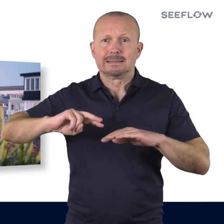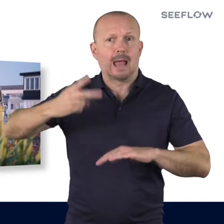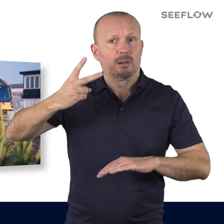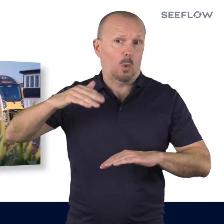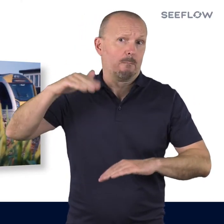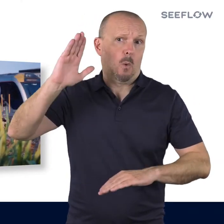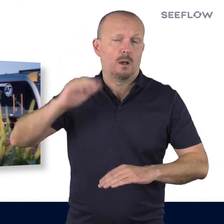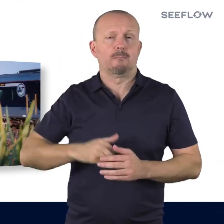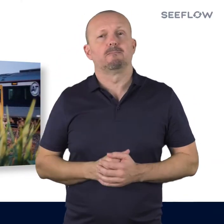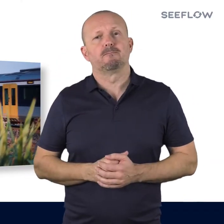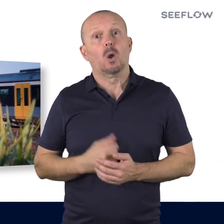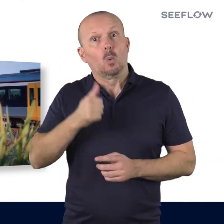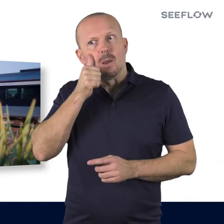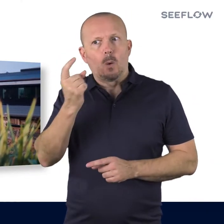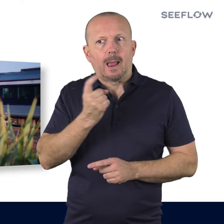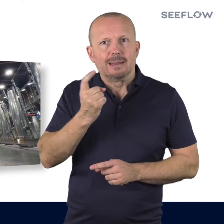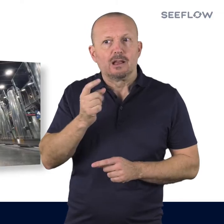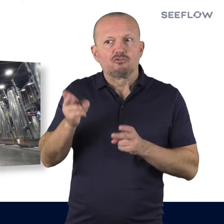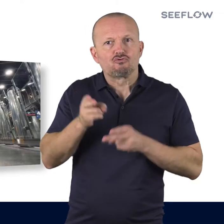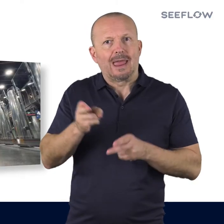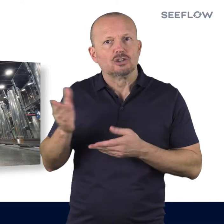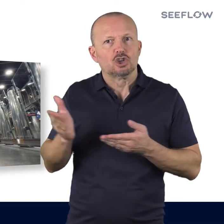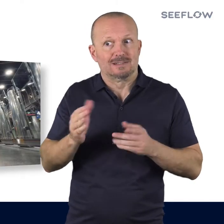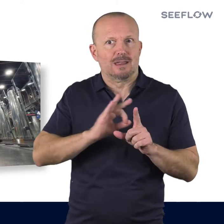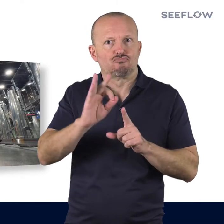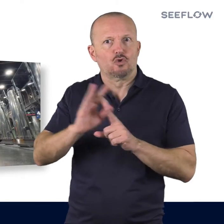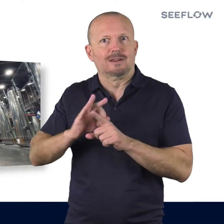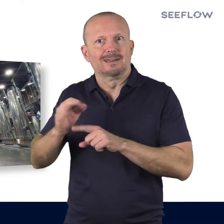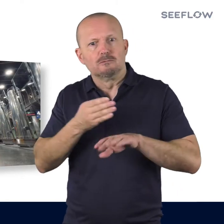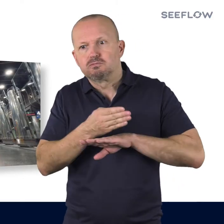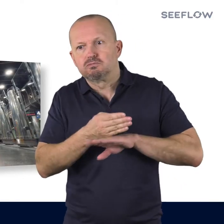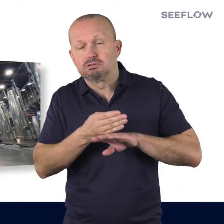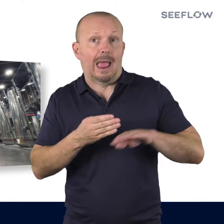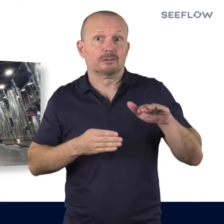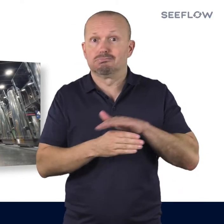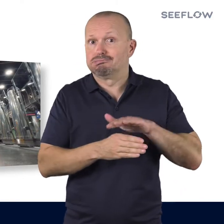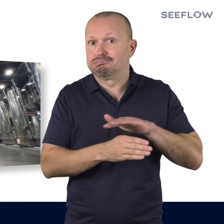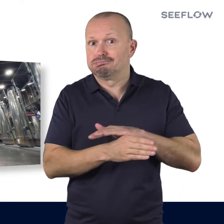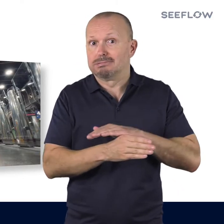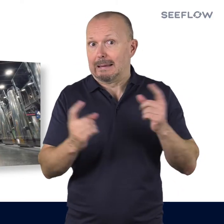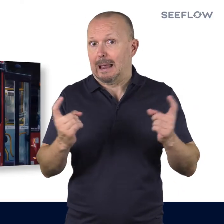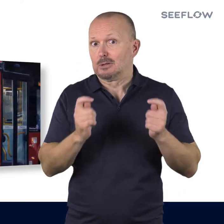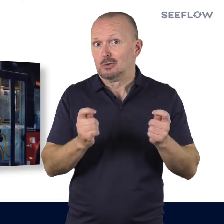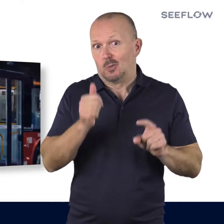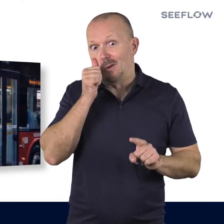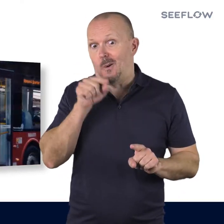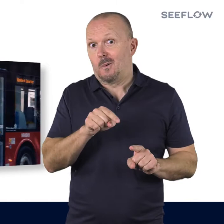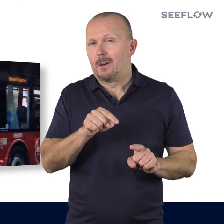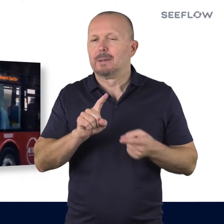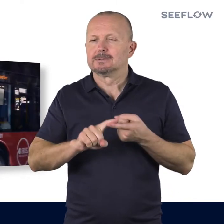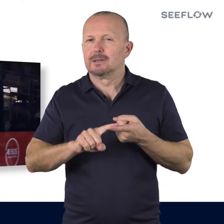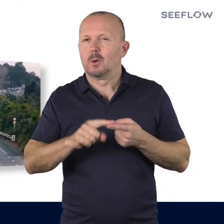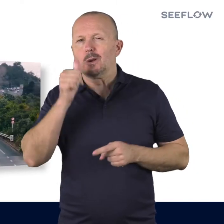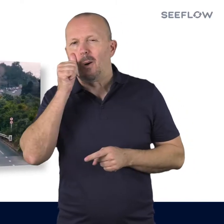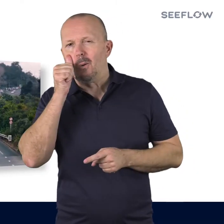Even with improved train services as a result of City Rail Link and proposals for light rail, Auckland Transport knows that buses will